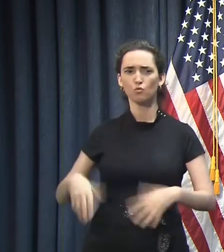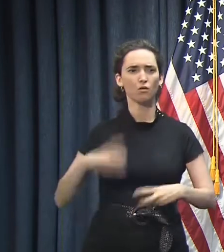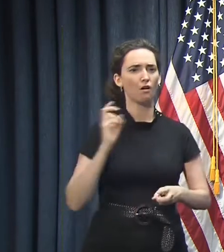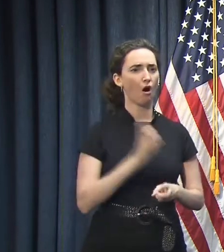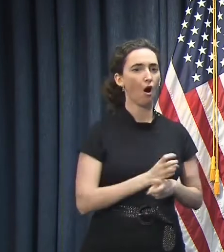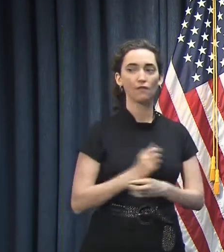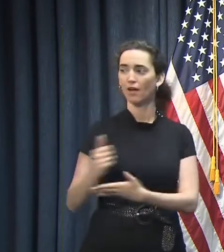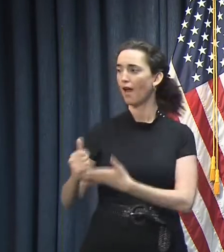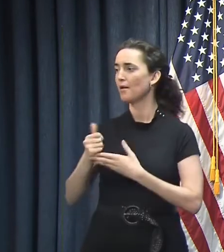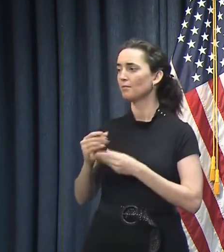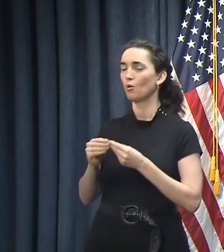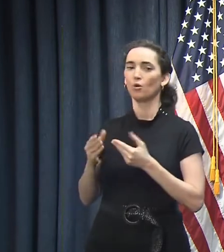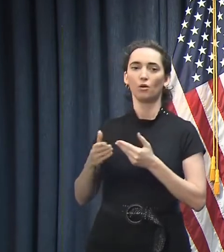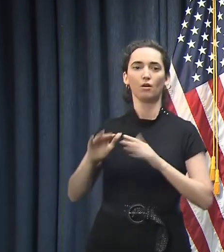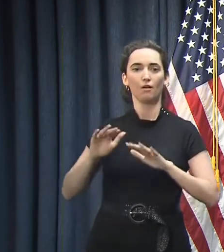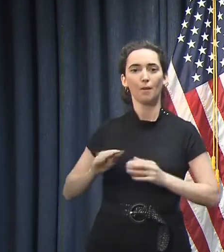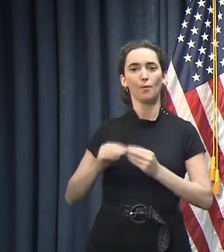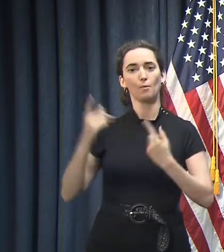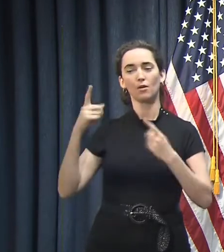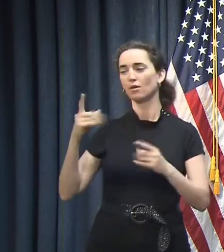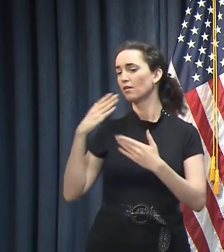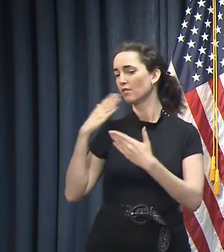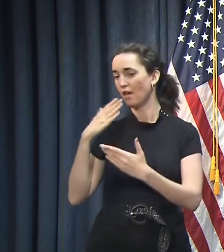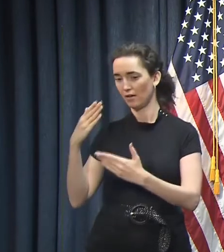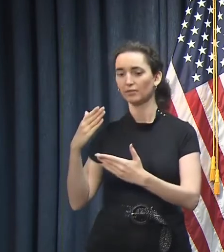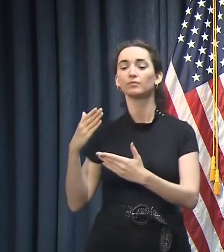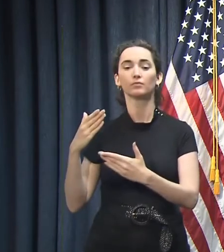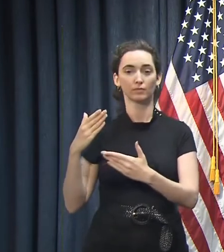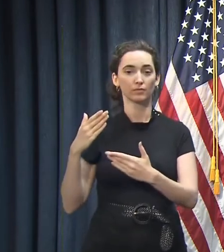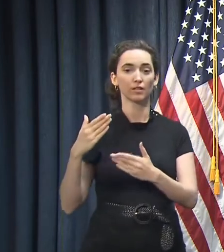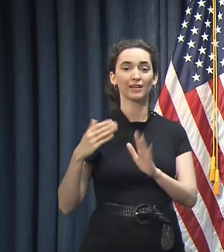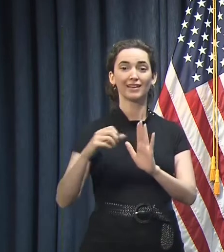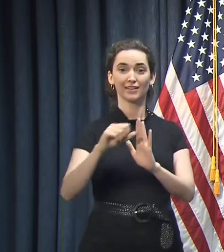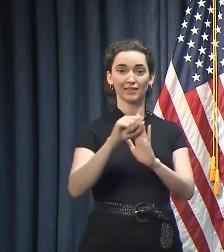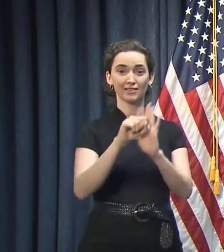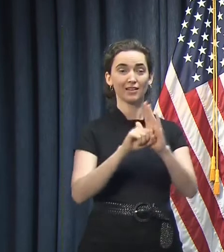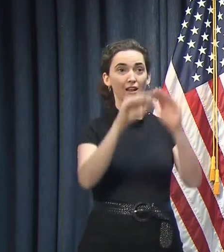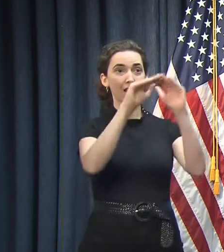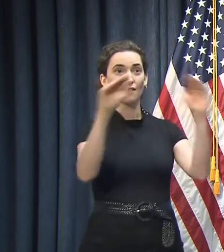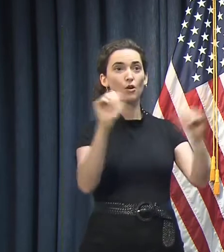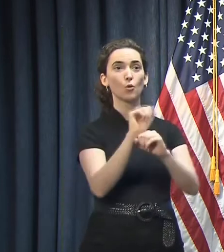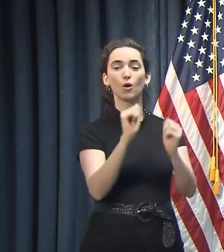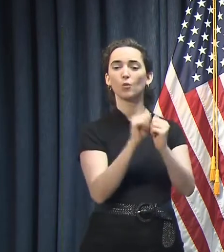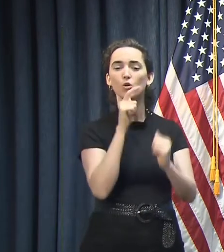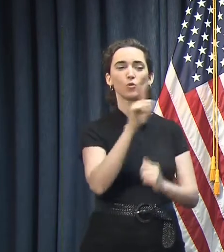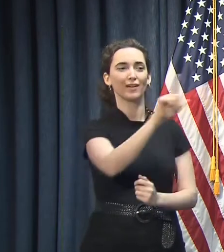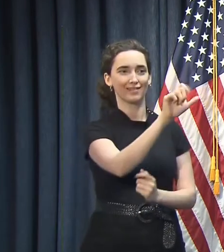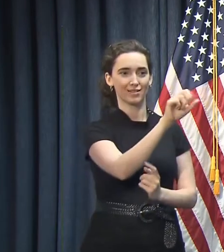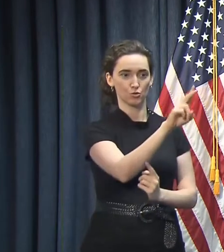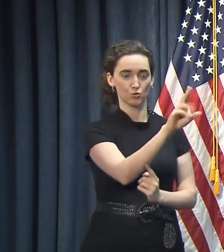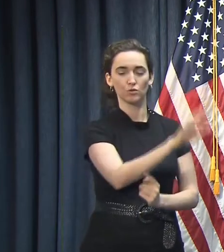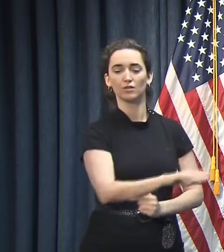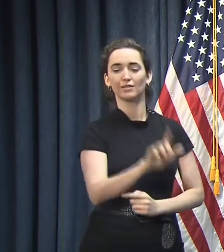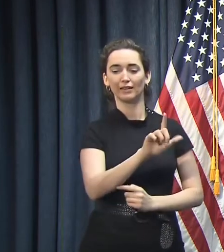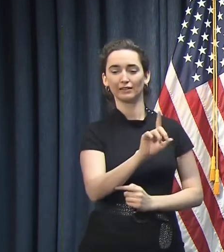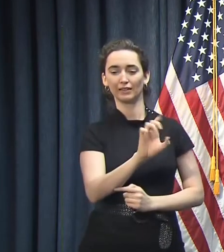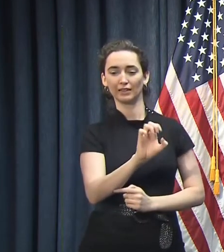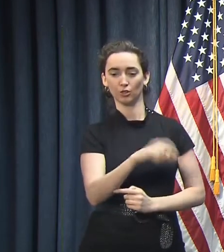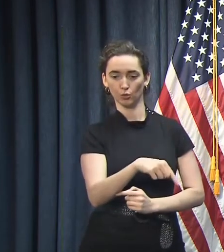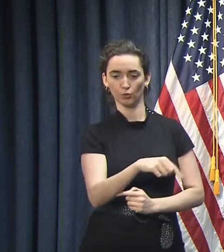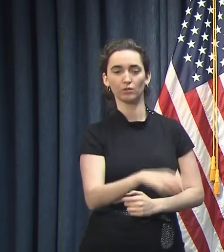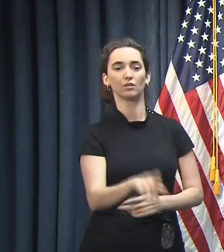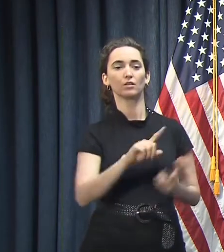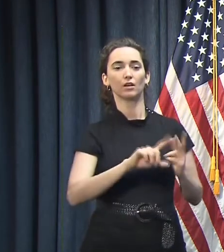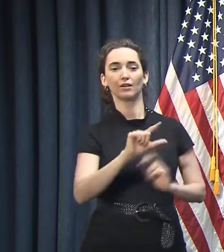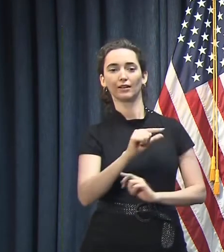And I want to thank all of those individuals. You know, at the state level, we've been working with LSU, LBEQ, GOSEP, and